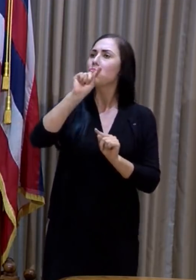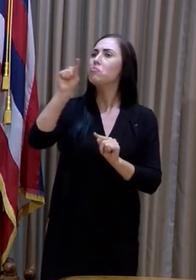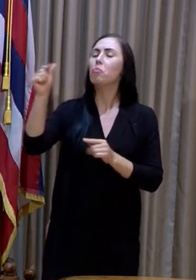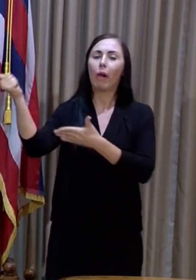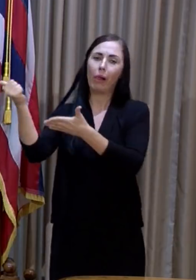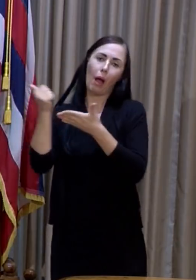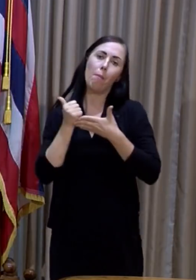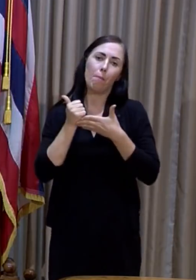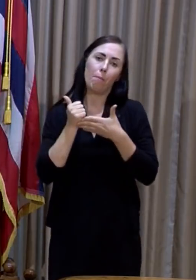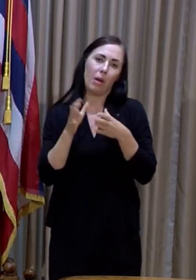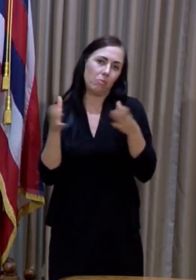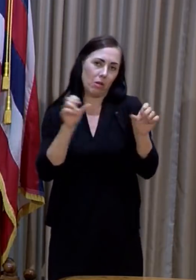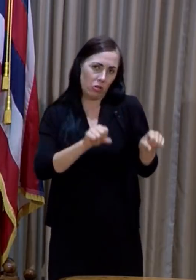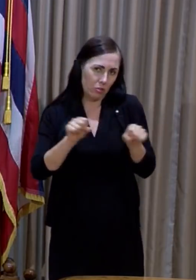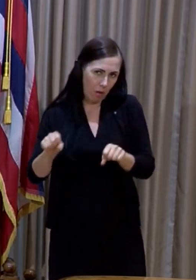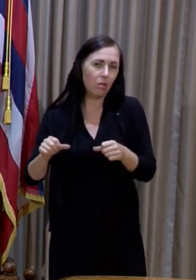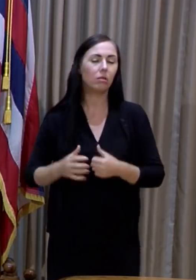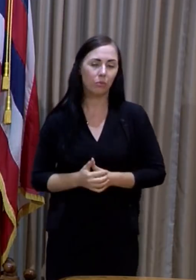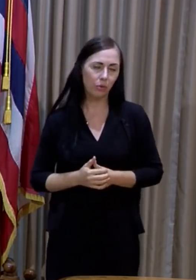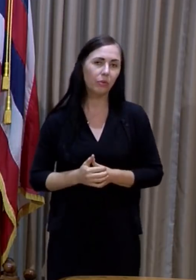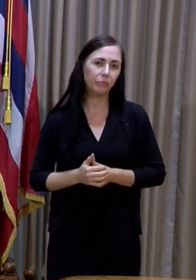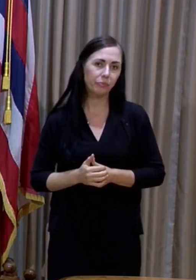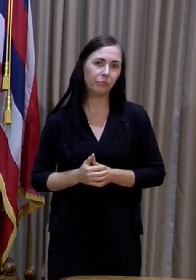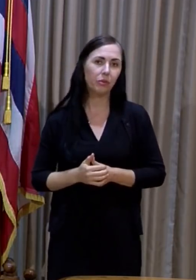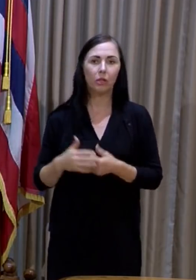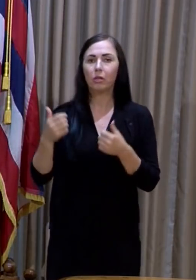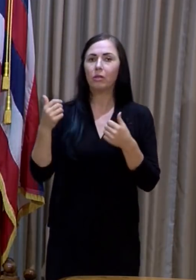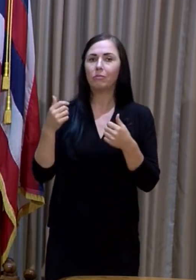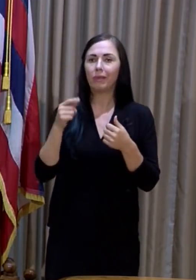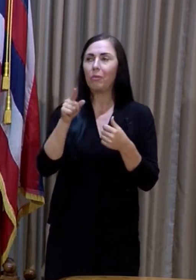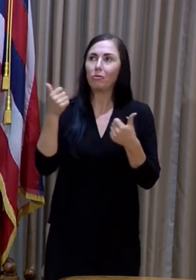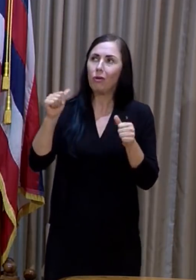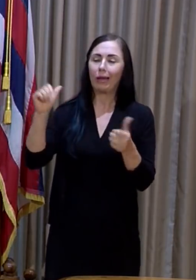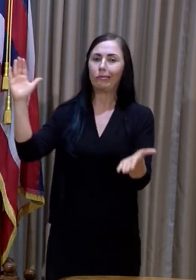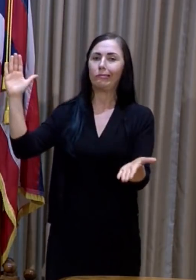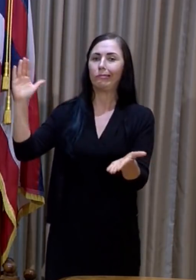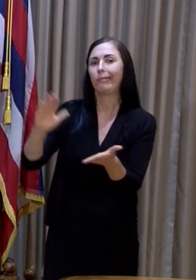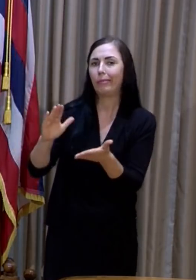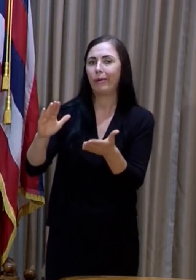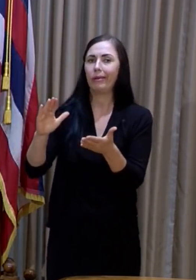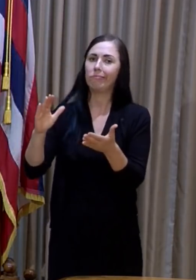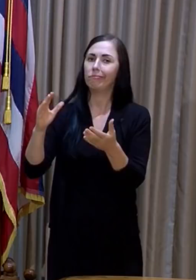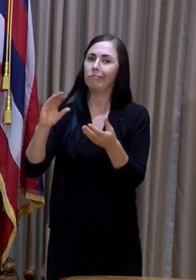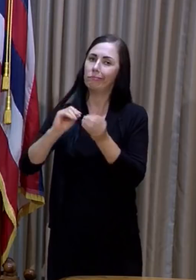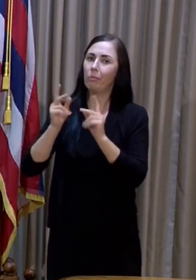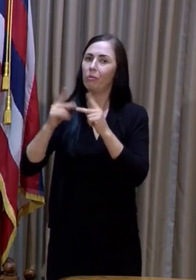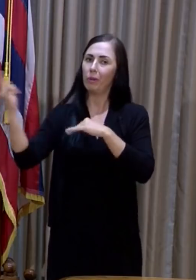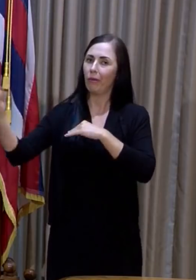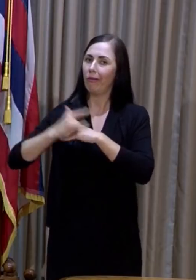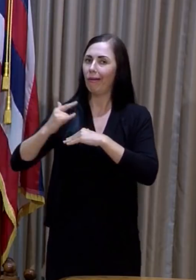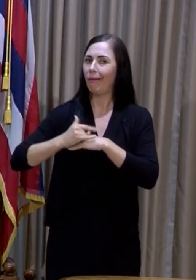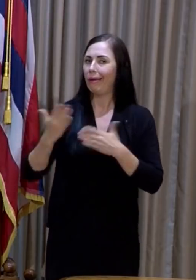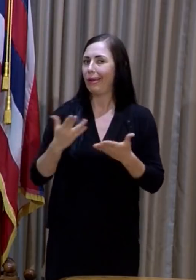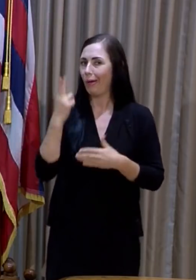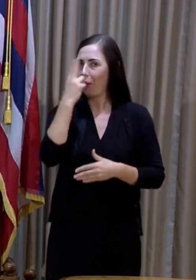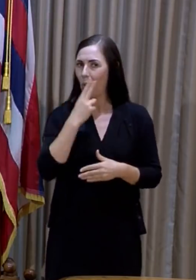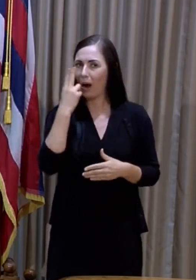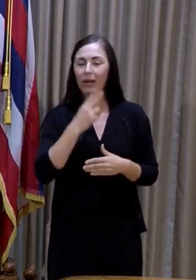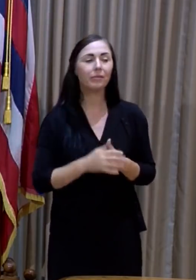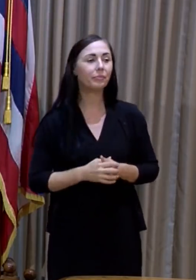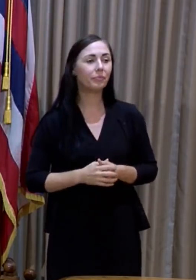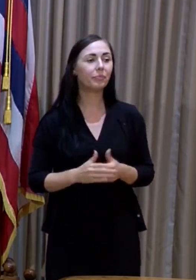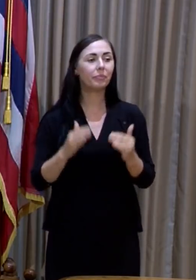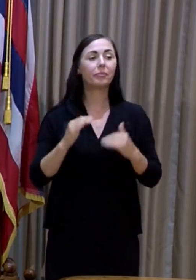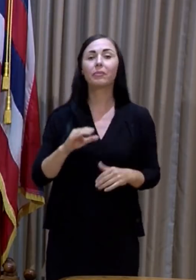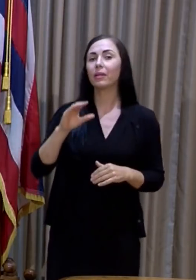to curtail travel to the islands. All right. Stephanie Stamlund, Hawaii